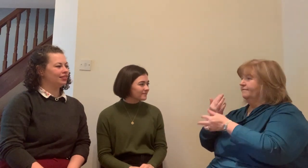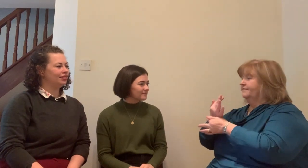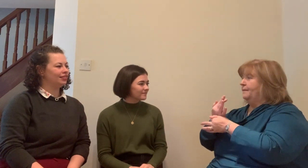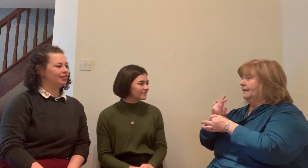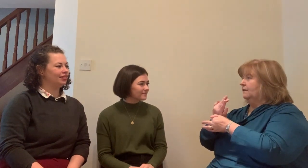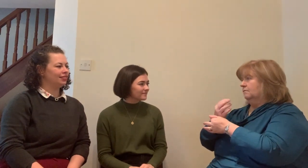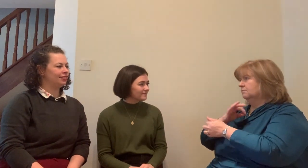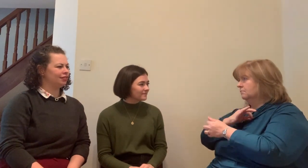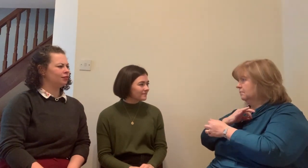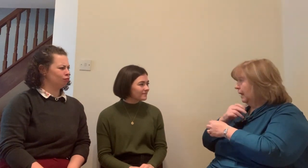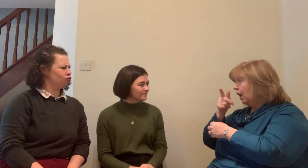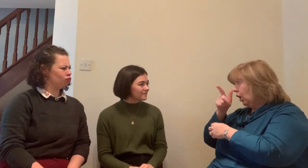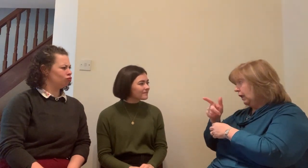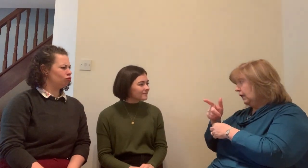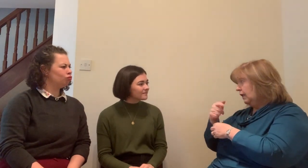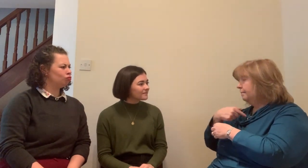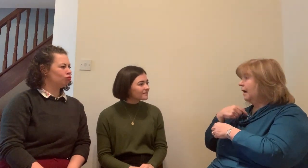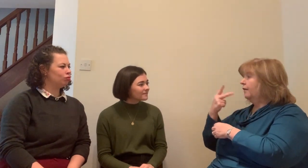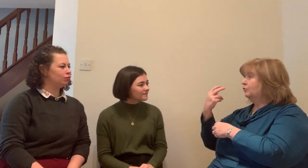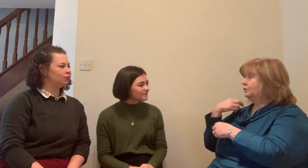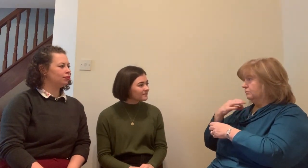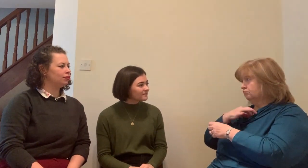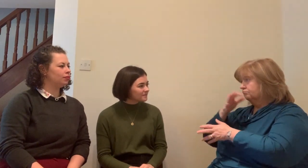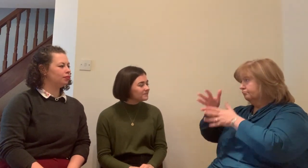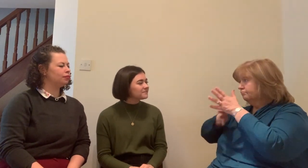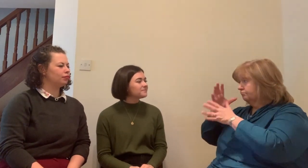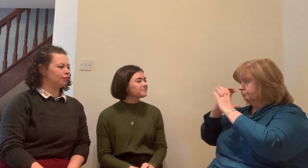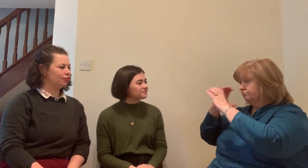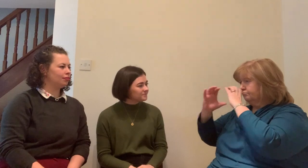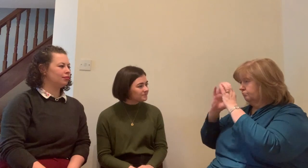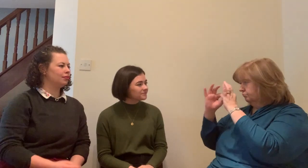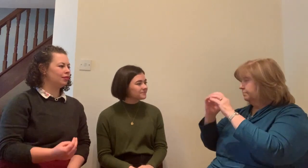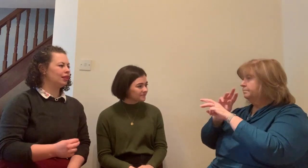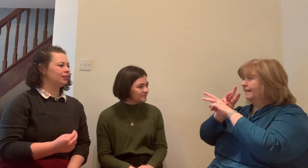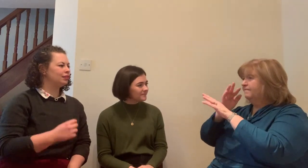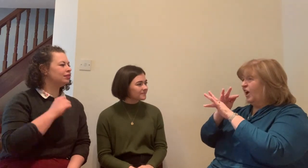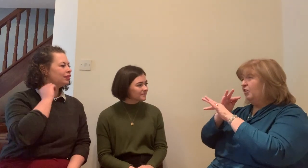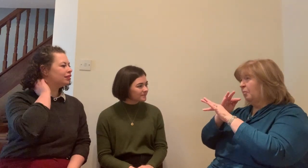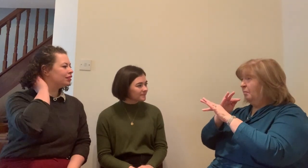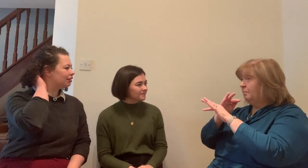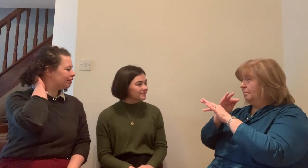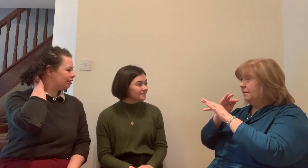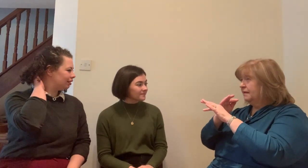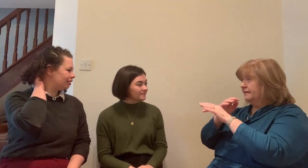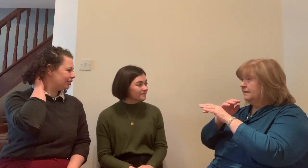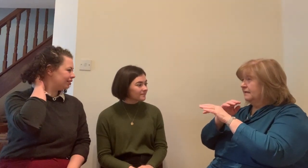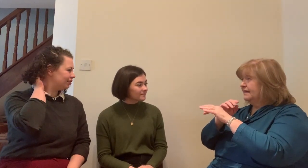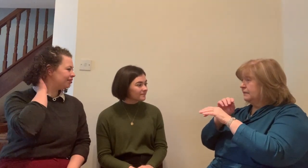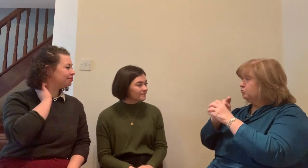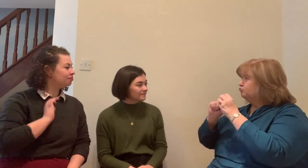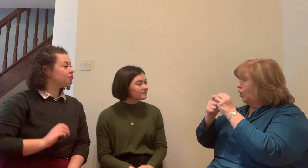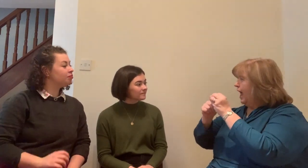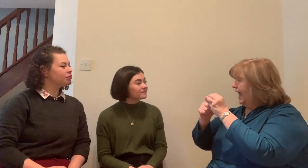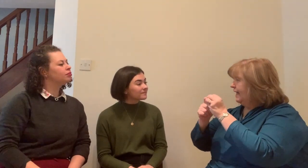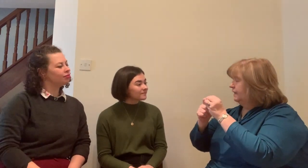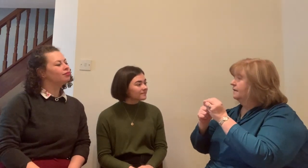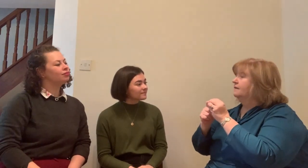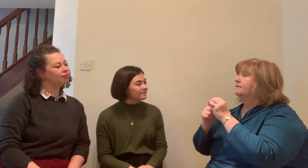to my mom and dad in a deaf voice as such. They knew mine but they didn't know theirs and equally, if I was to go to their house, their parents wouldn't